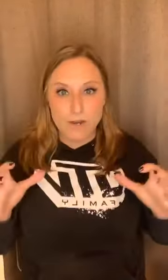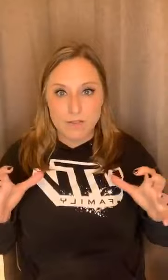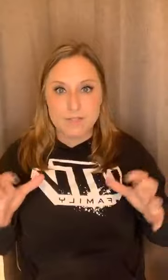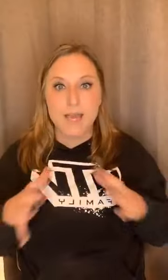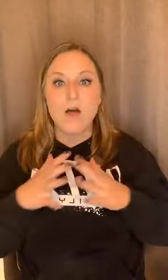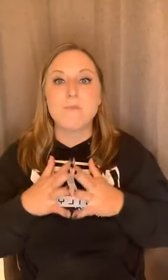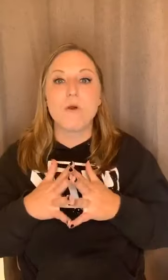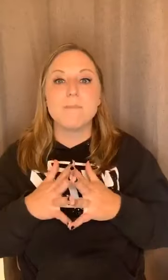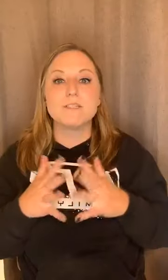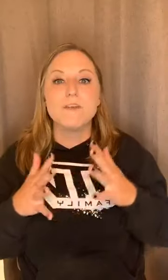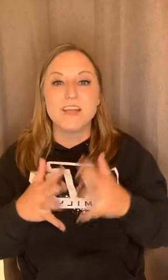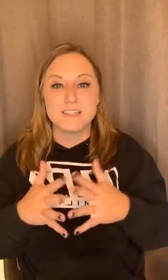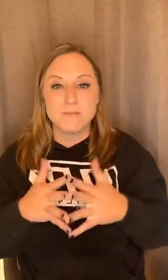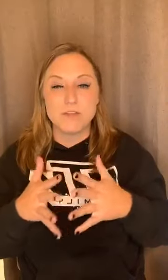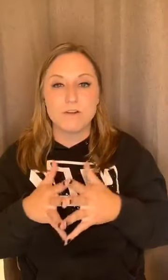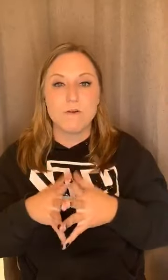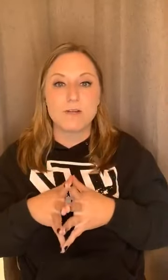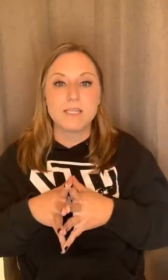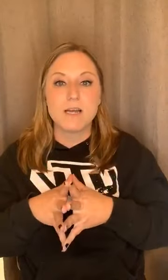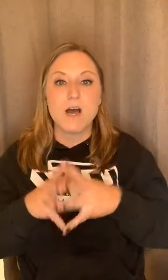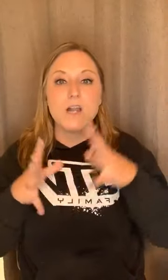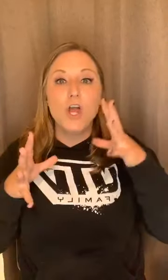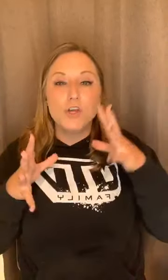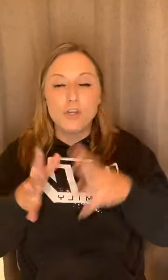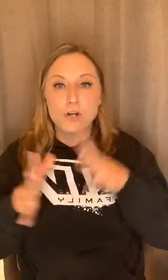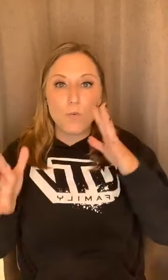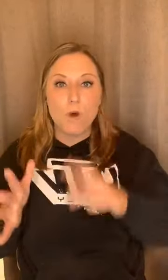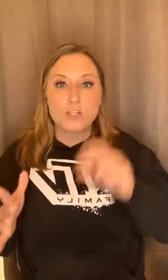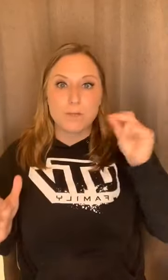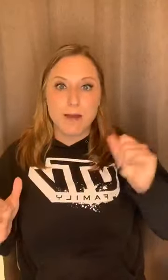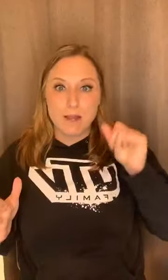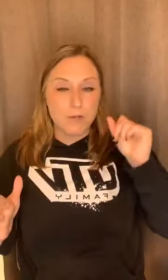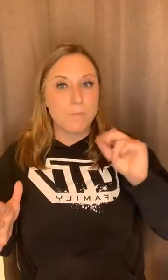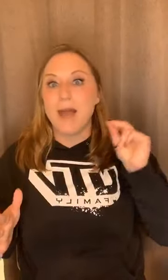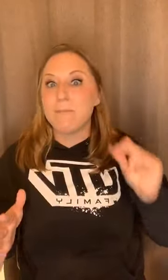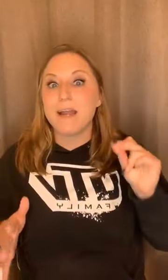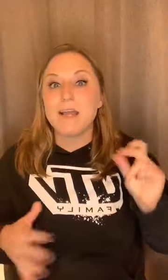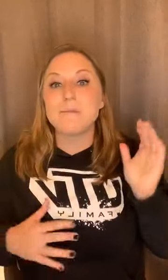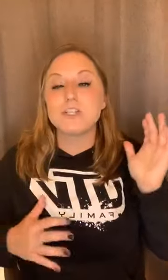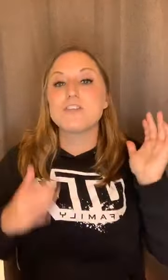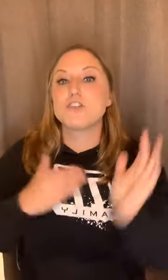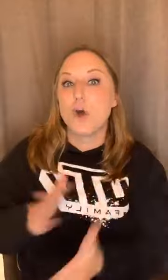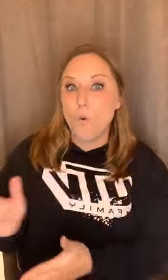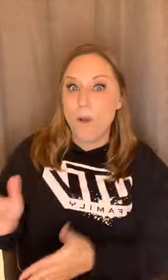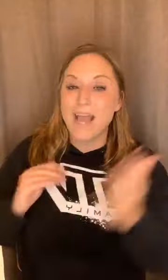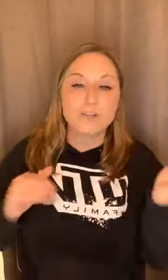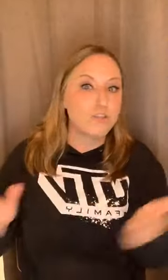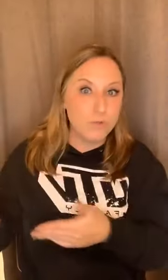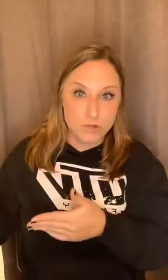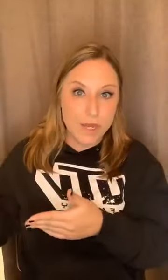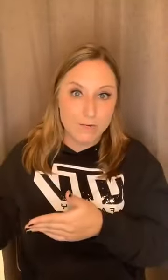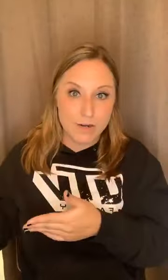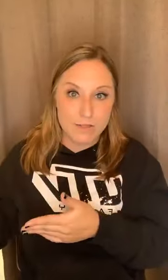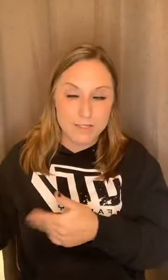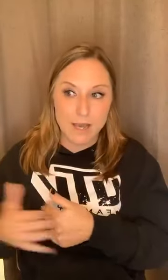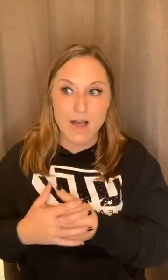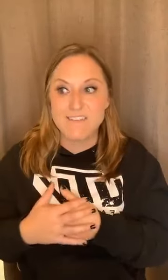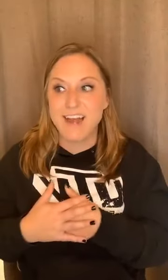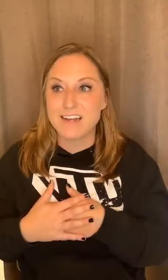of the scale. I promise you, if that's something that you're focusing on, you're going to watch your body, your bad body image days go away. As soon as you get rid of the scale. I haven't had a